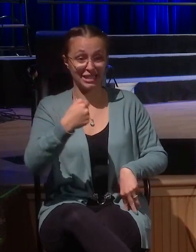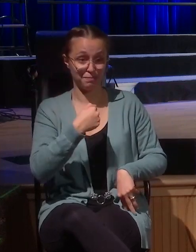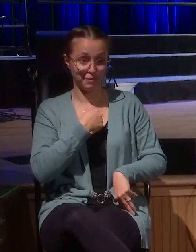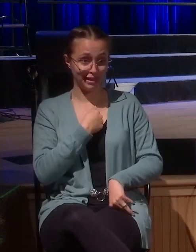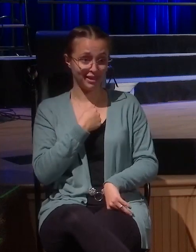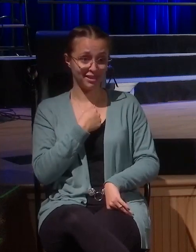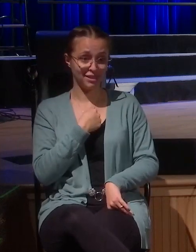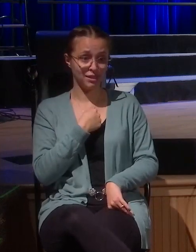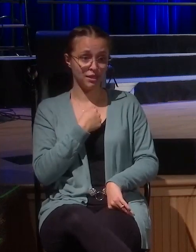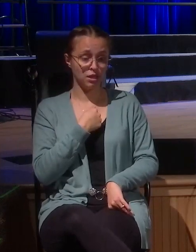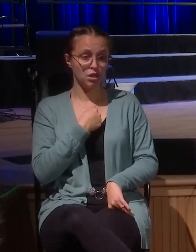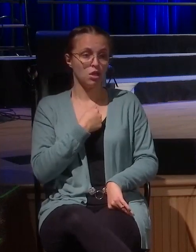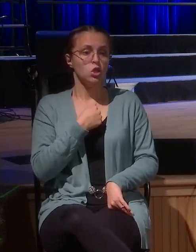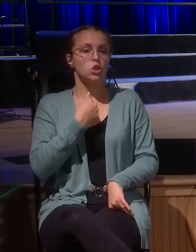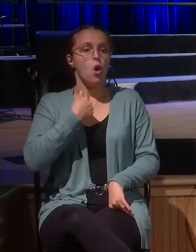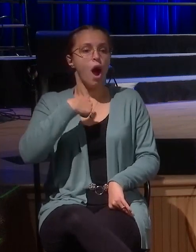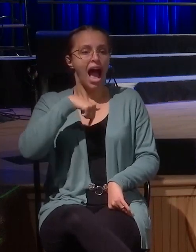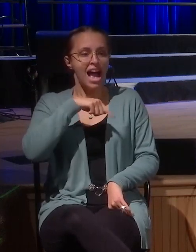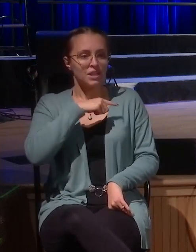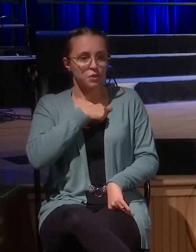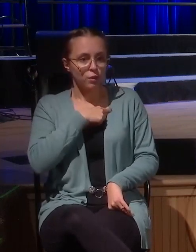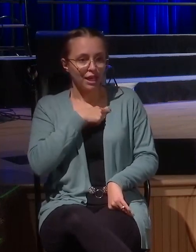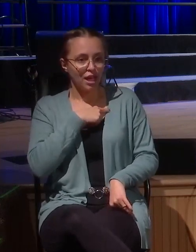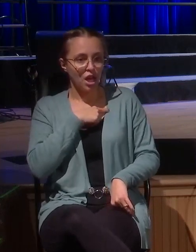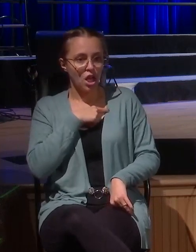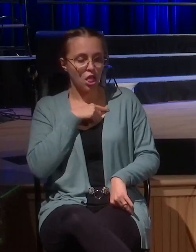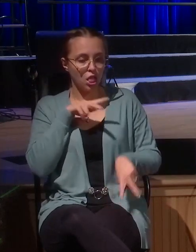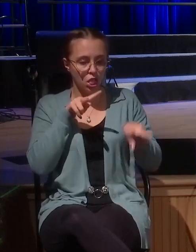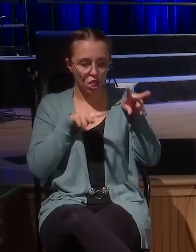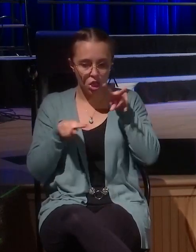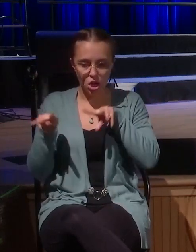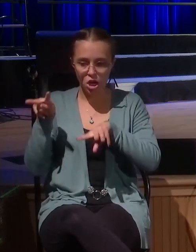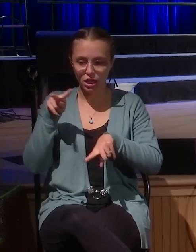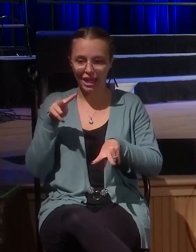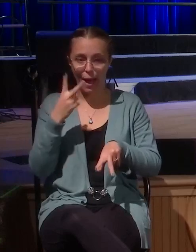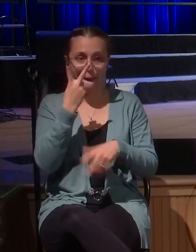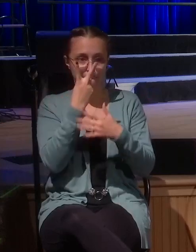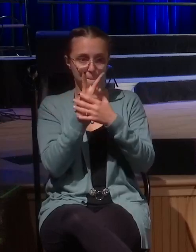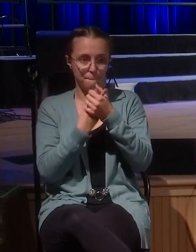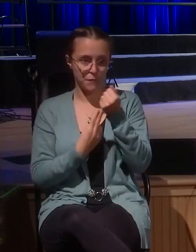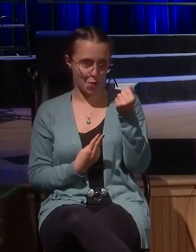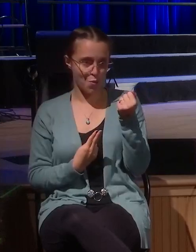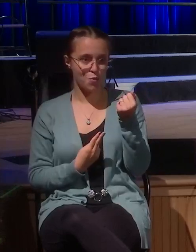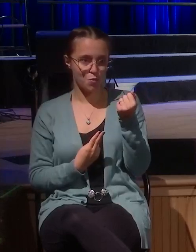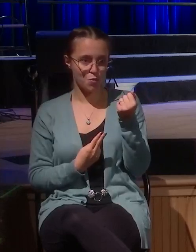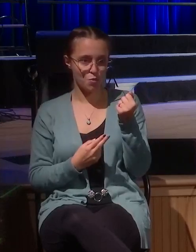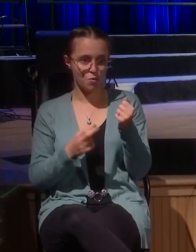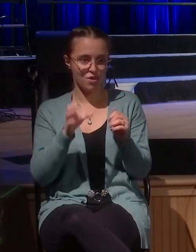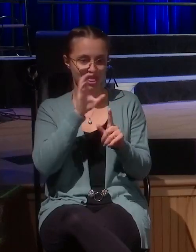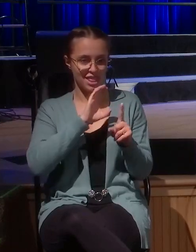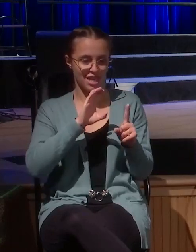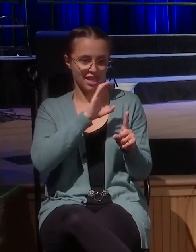So as we look at both characters in this story, both Jesus and Zacchaeus, we learn something from both of them